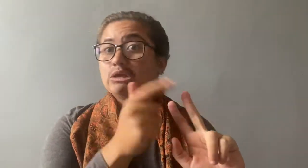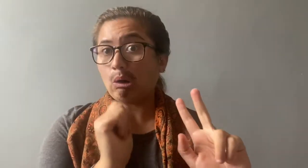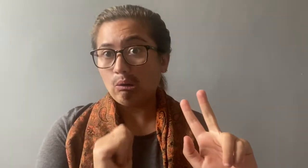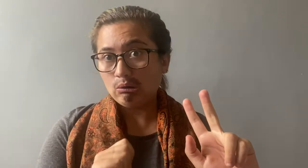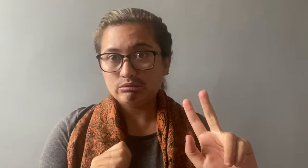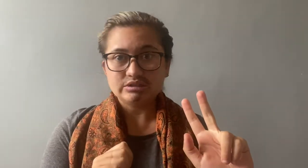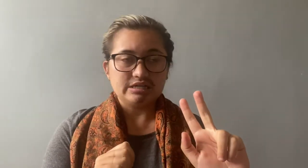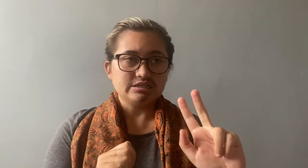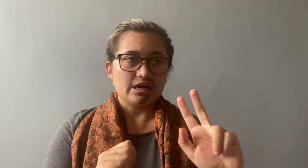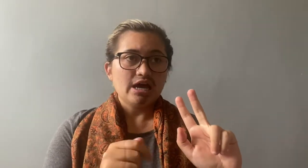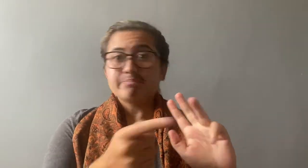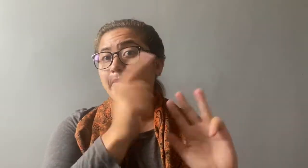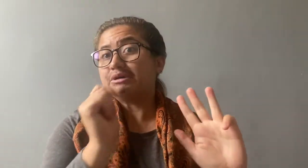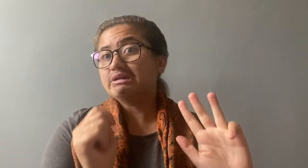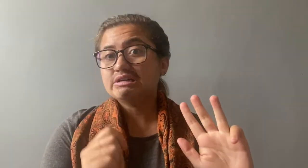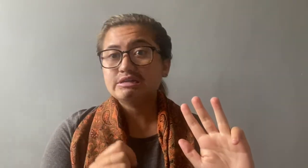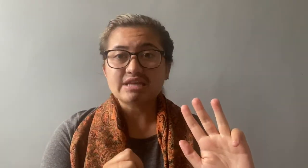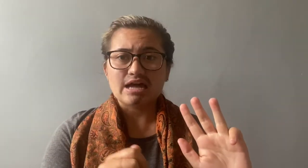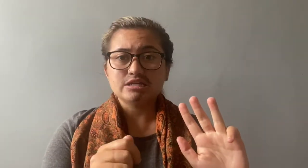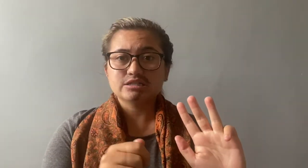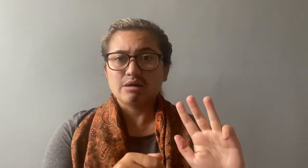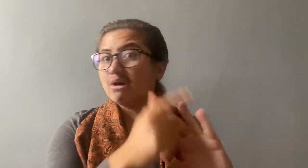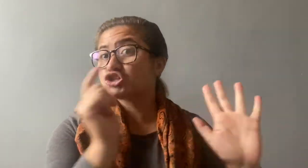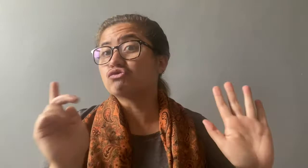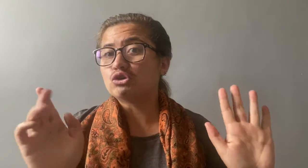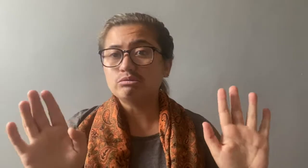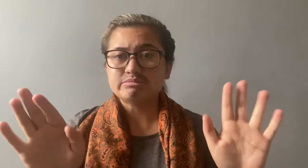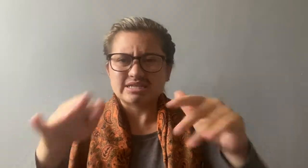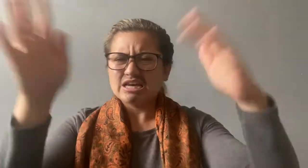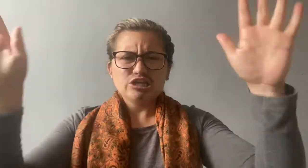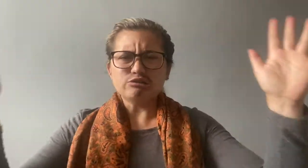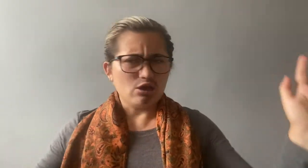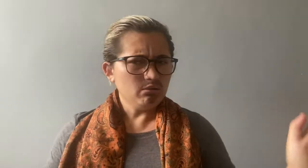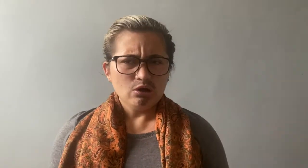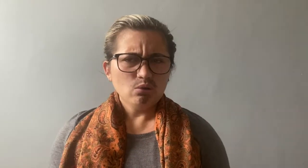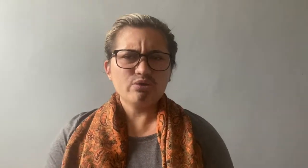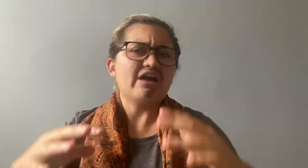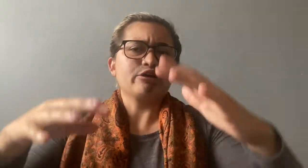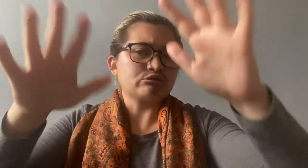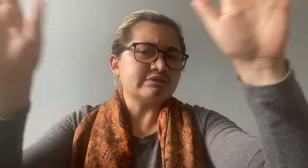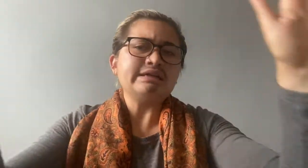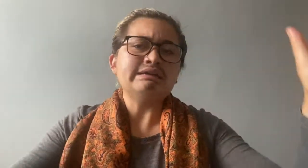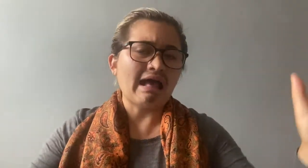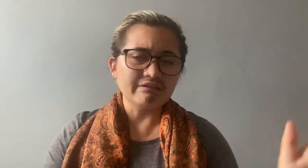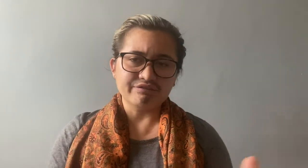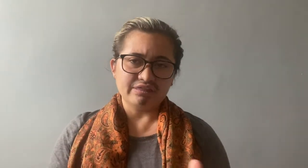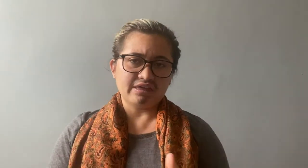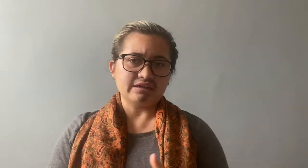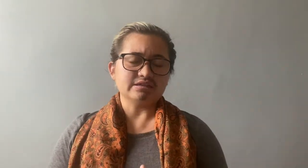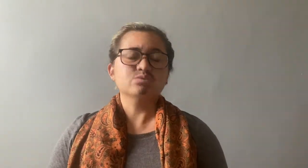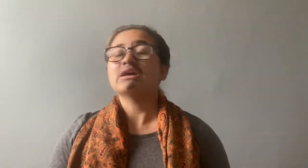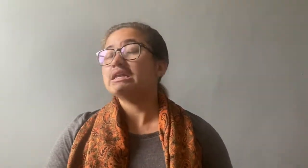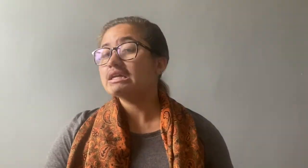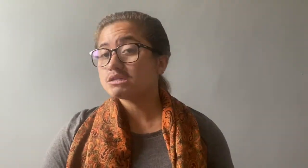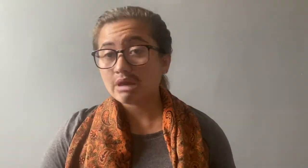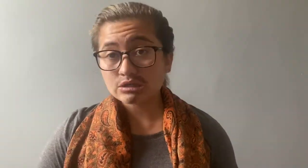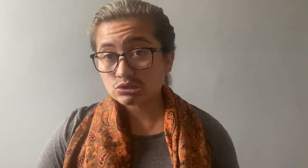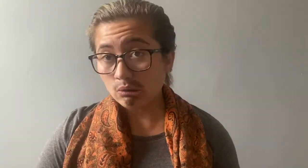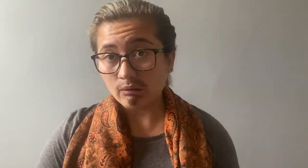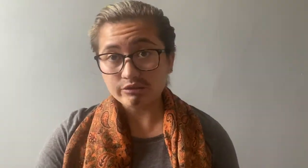corn and peppers and mushrooms and, you know, all the other green healthy things. We need to make sure that